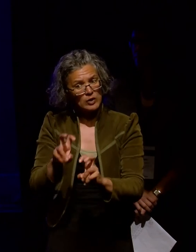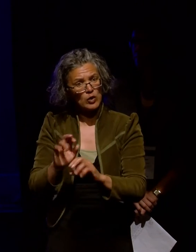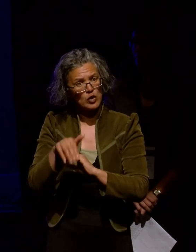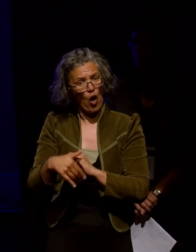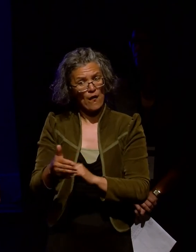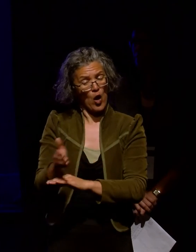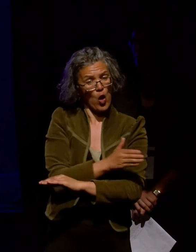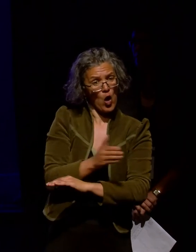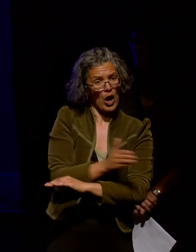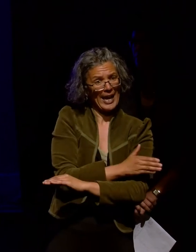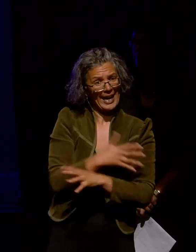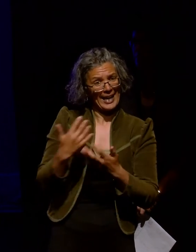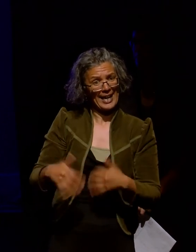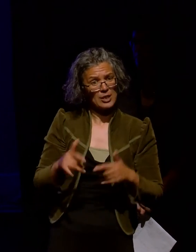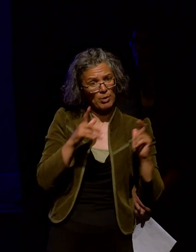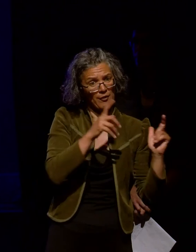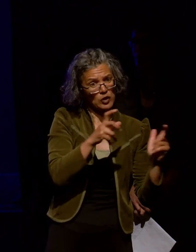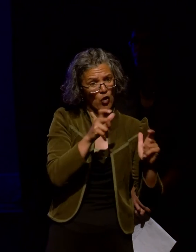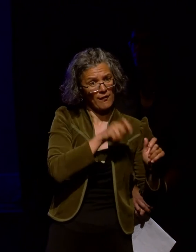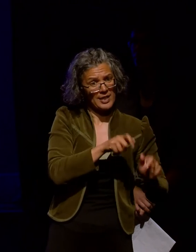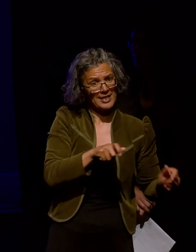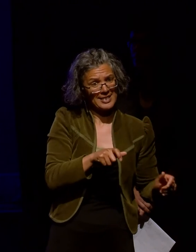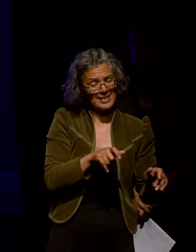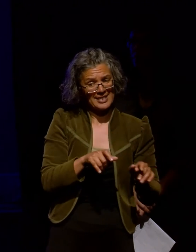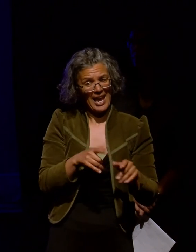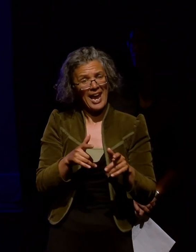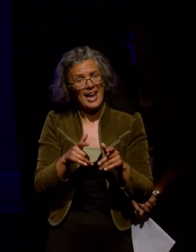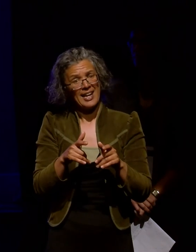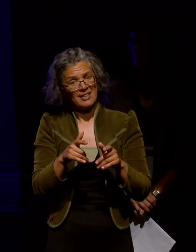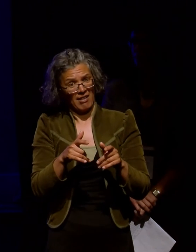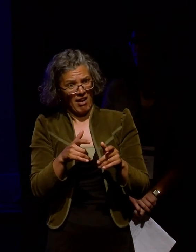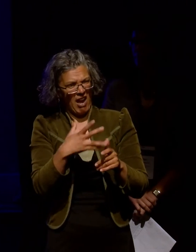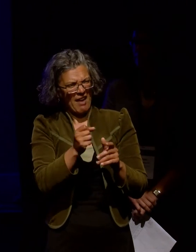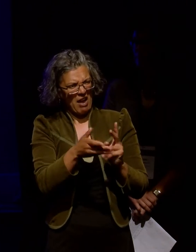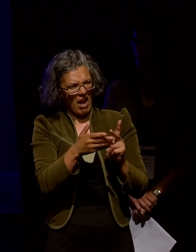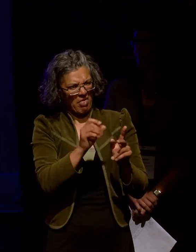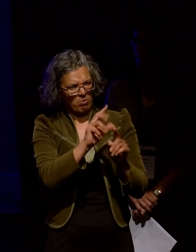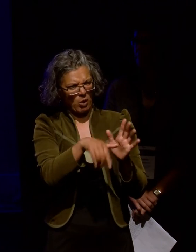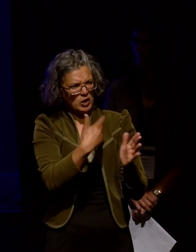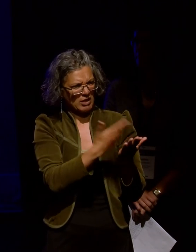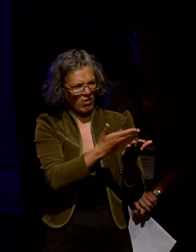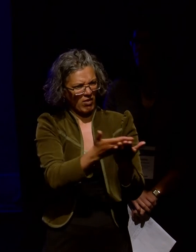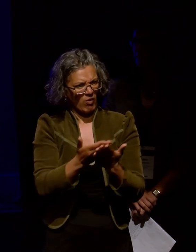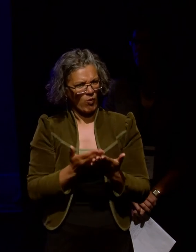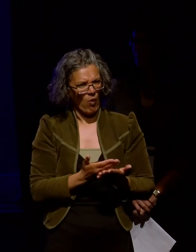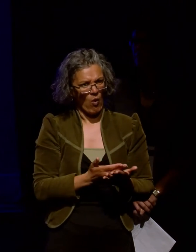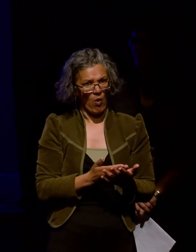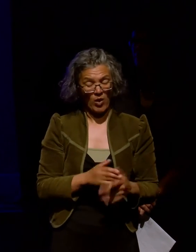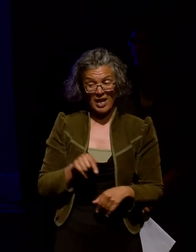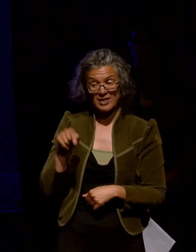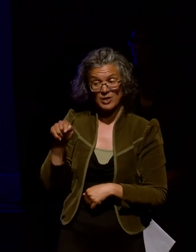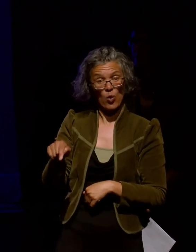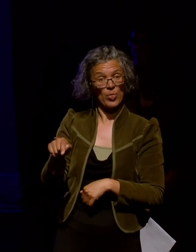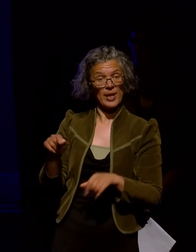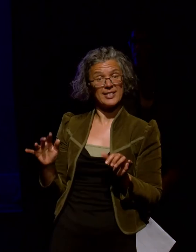Canterbury Photographers and the Canterbury Museum's MacDonald Biography Project. So this was an agenda free get